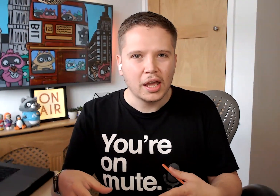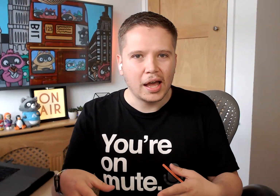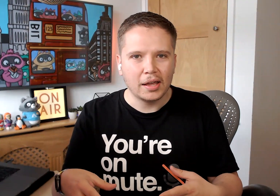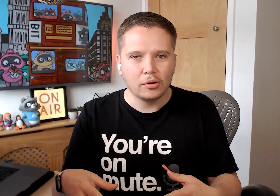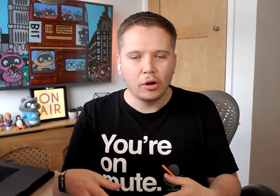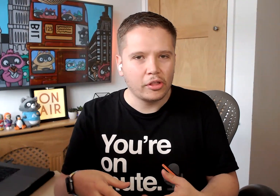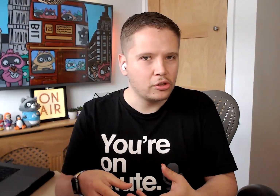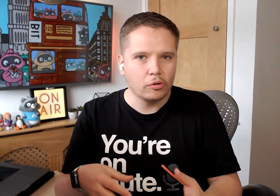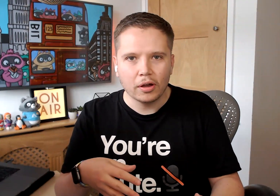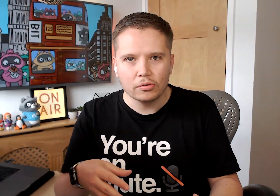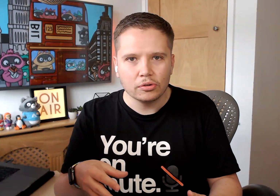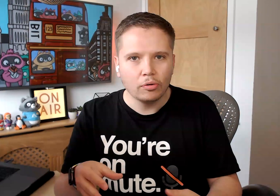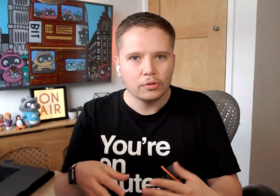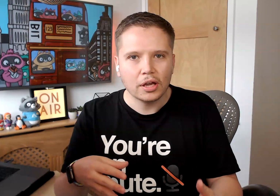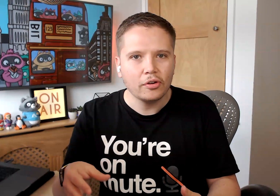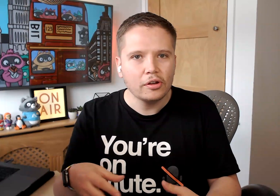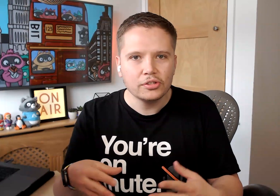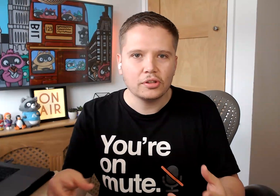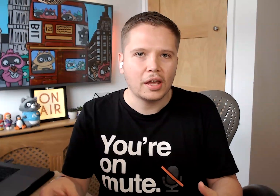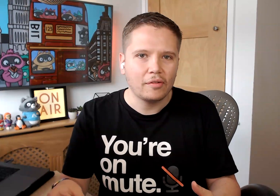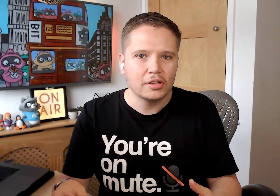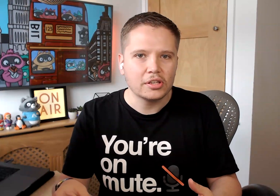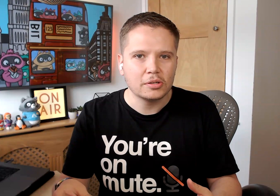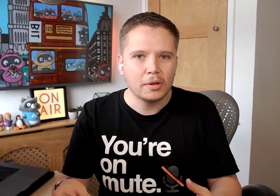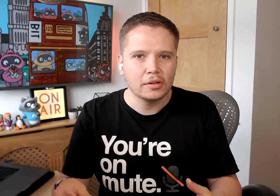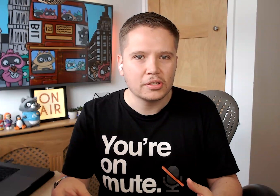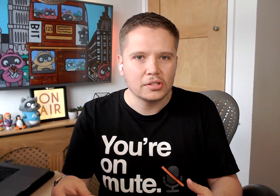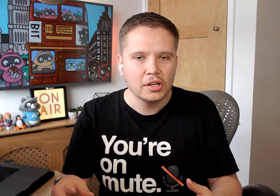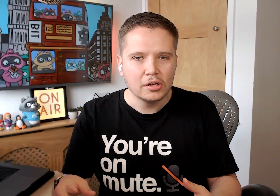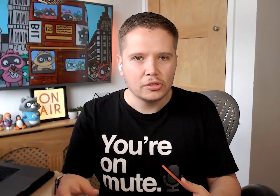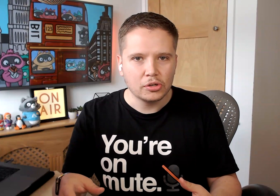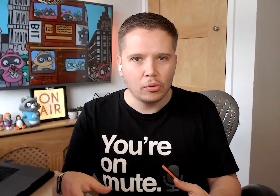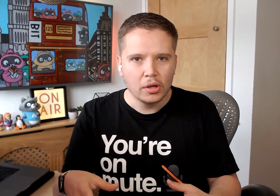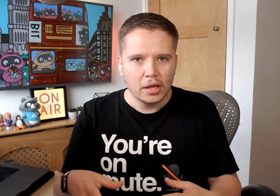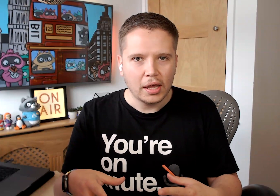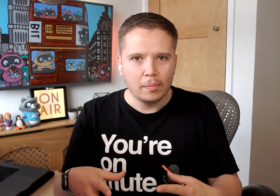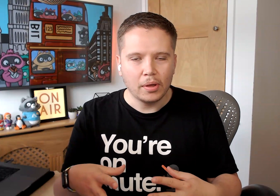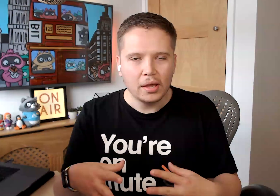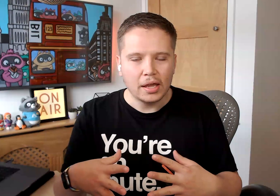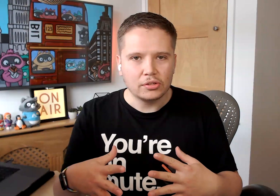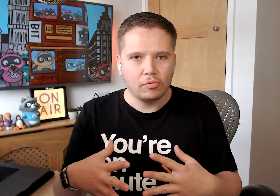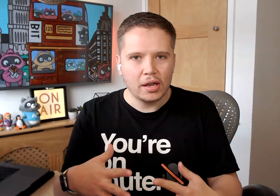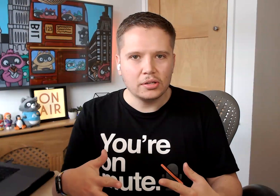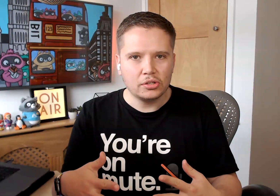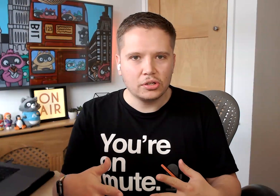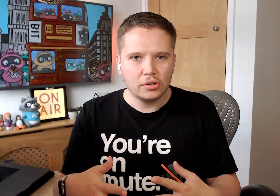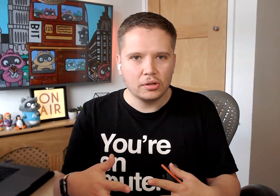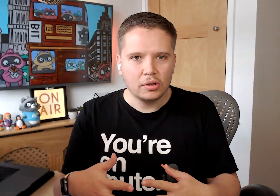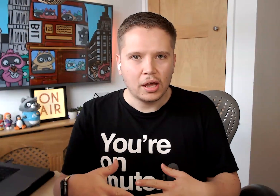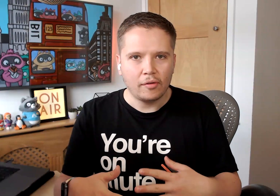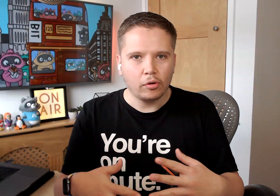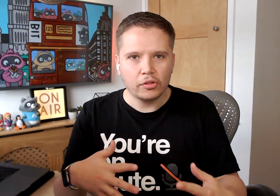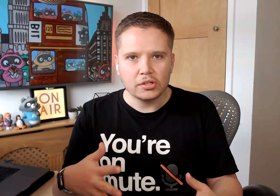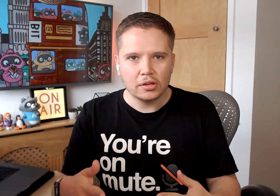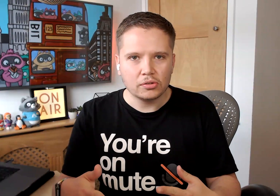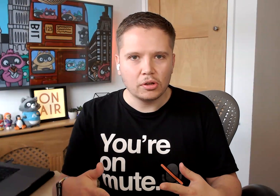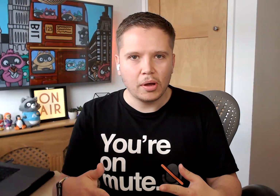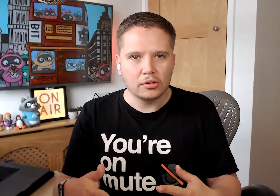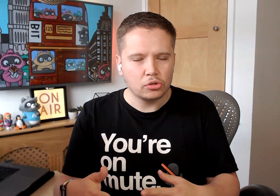you know, are they neurodiverse? Do they have any disabilities? So it's great to have all of these things in your mind and